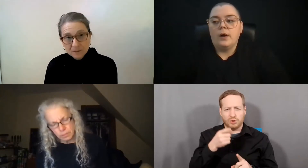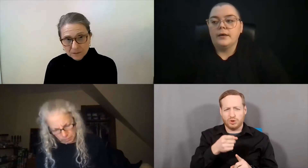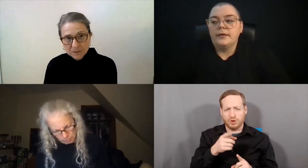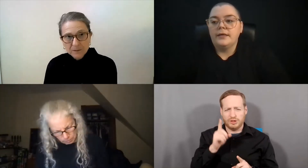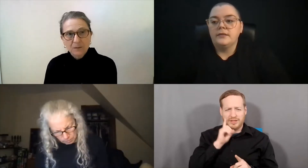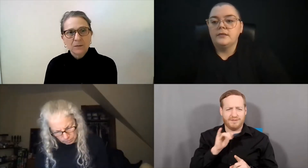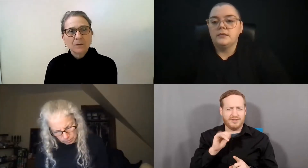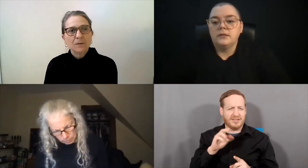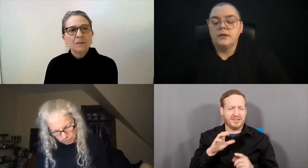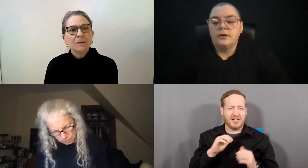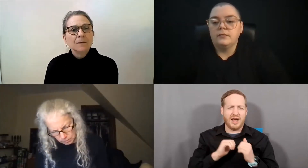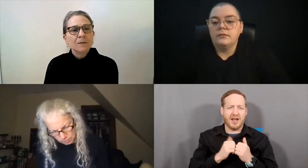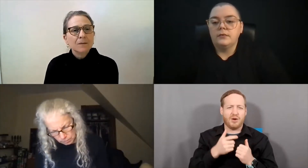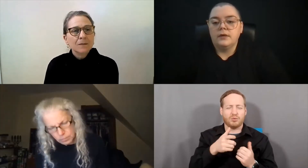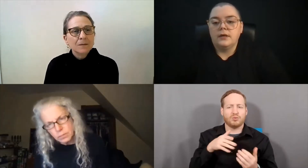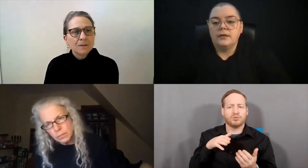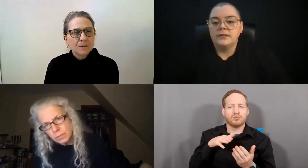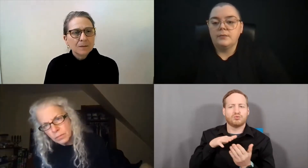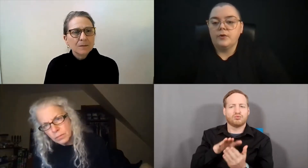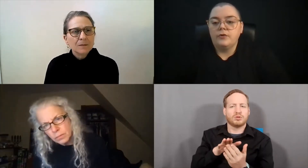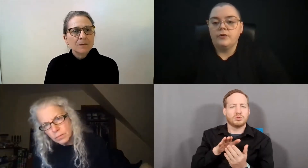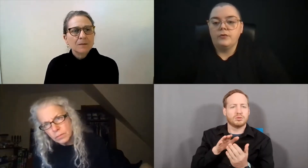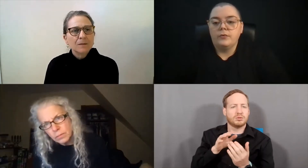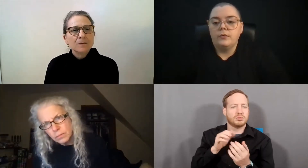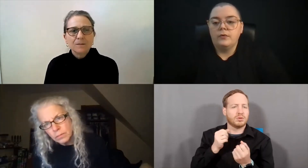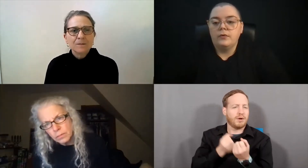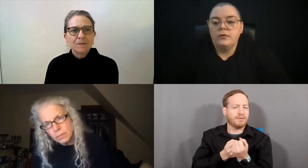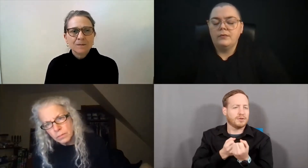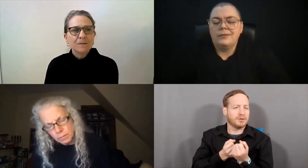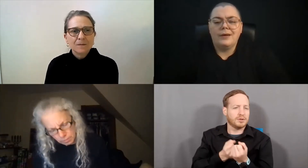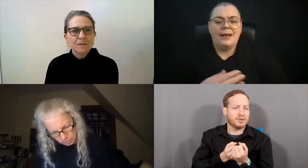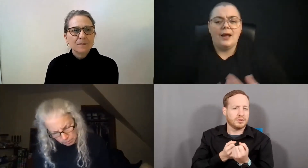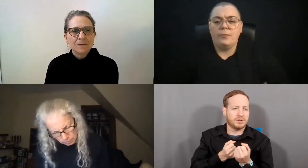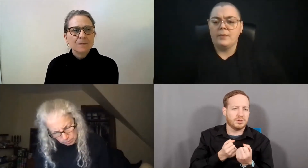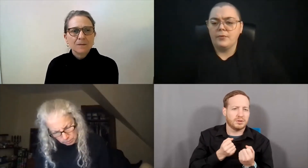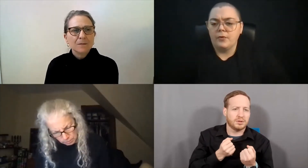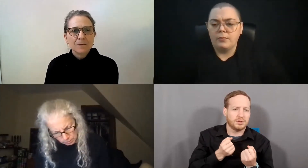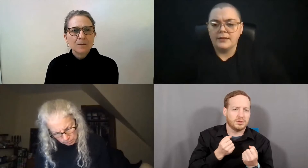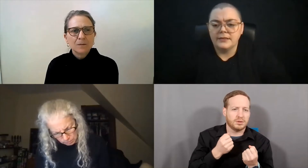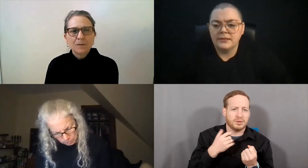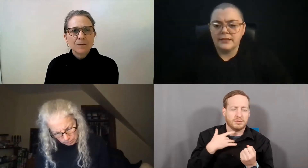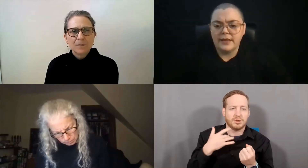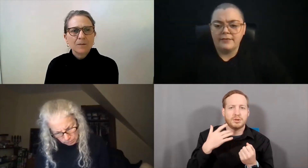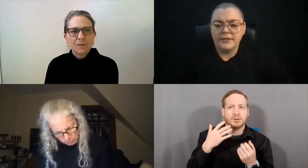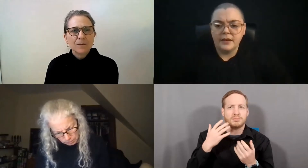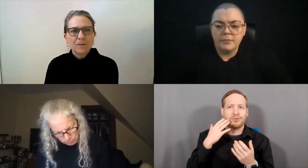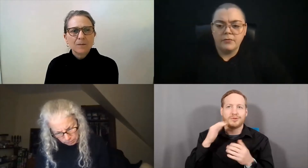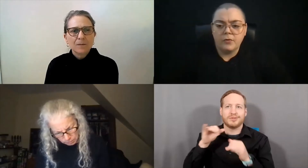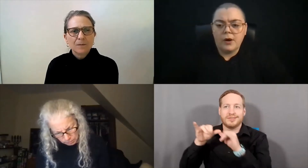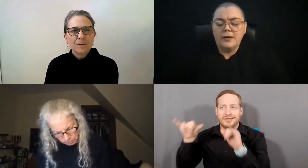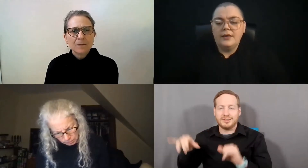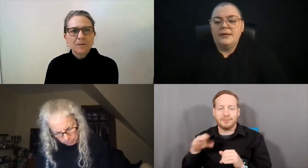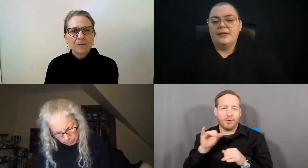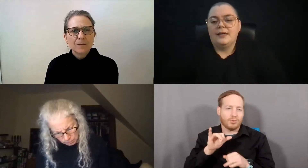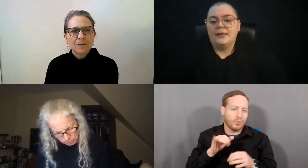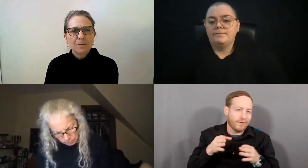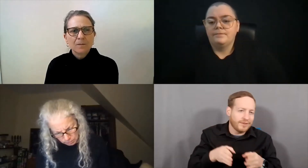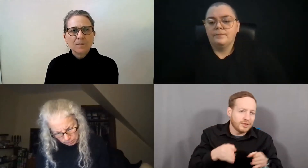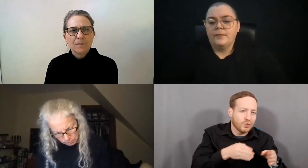or needs, you know, someone to kind of help them through a process that they haven't done before?